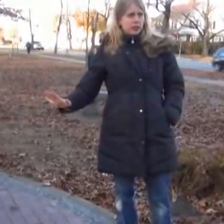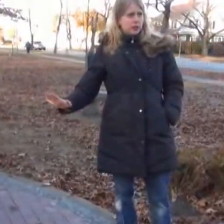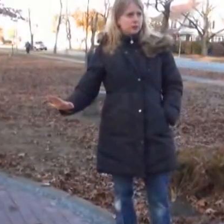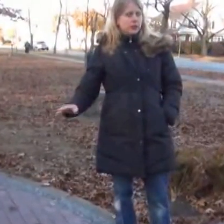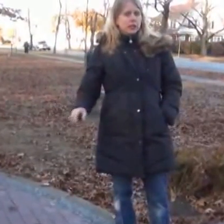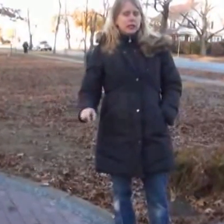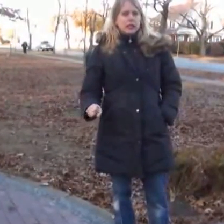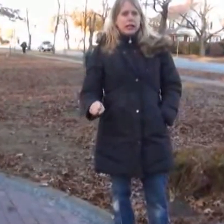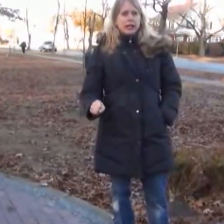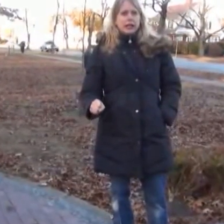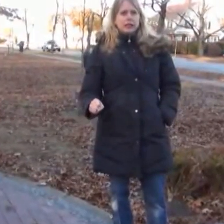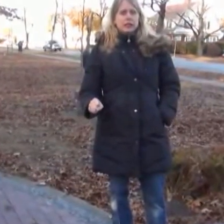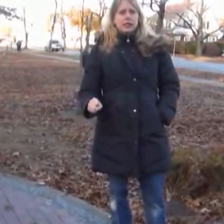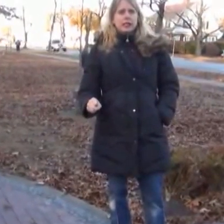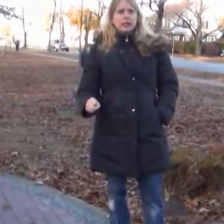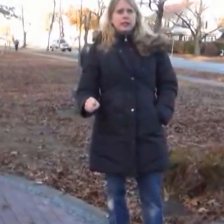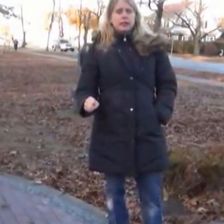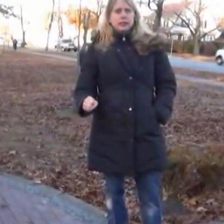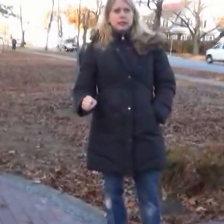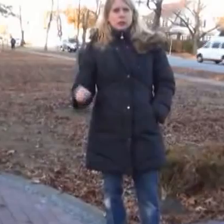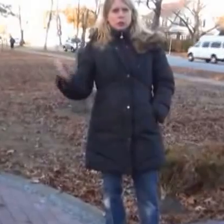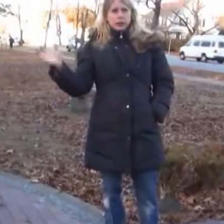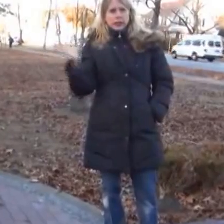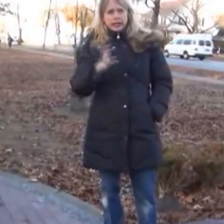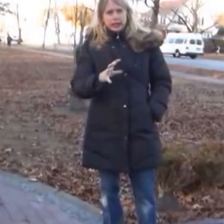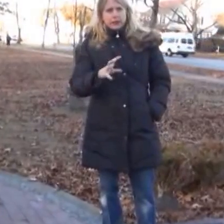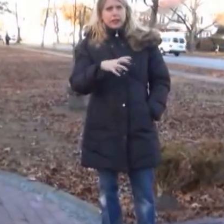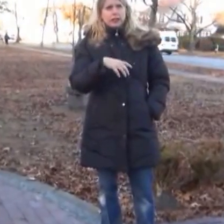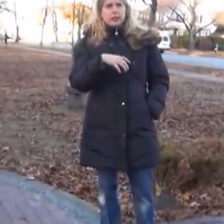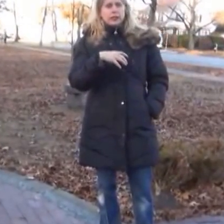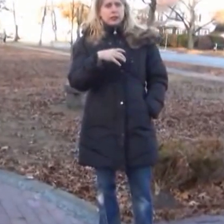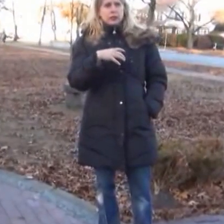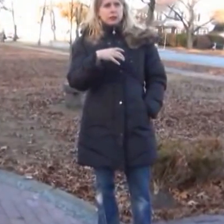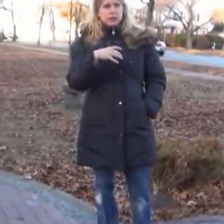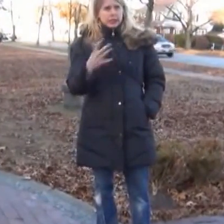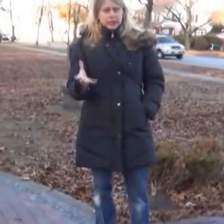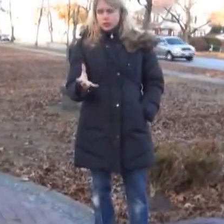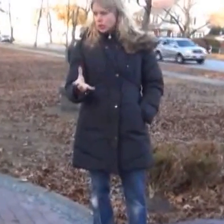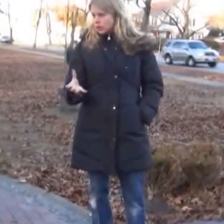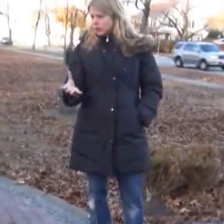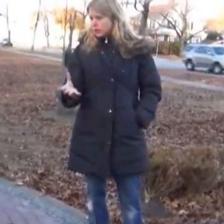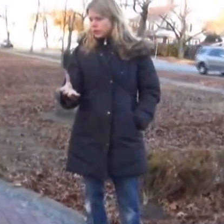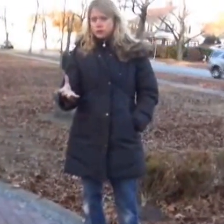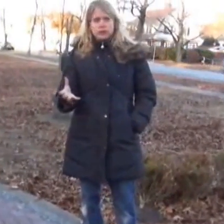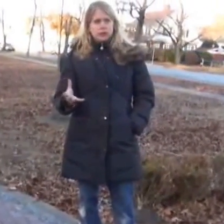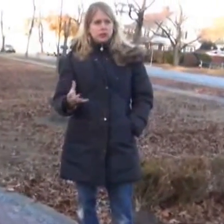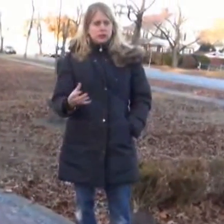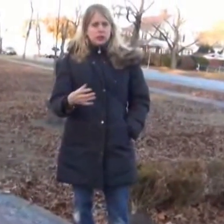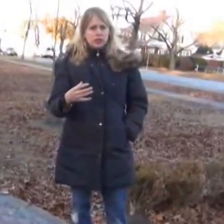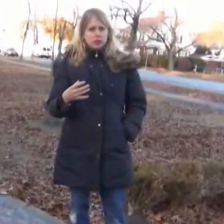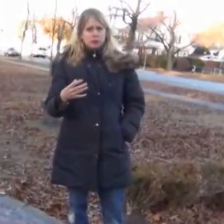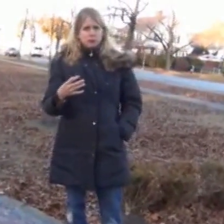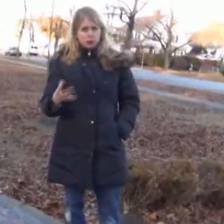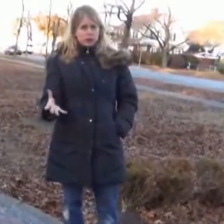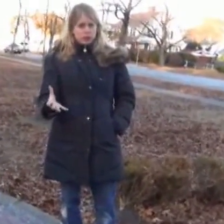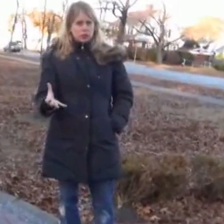killed. And he, when they came in and released all the prisoners,